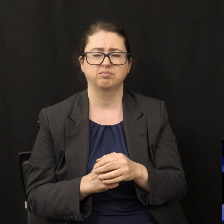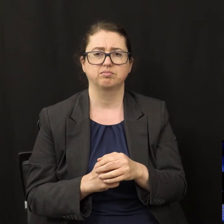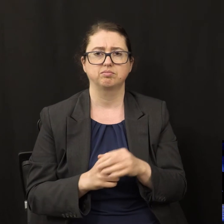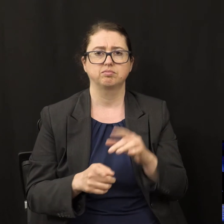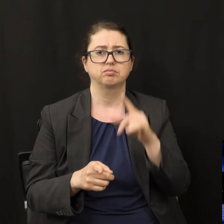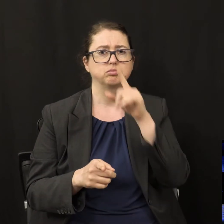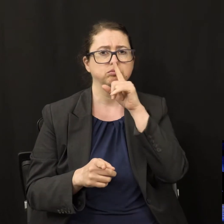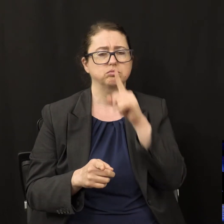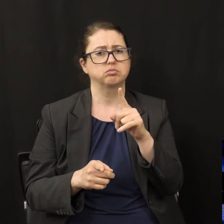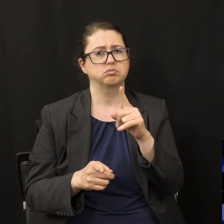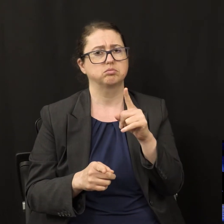Commission.